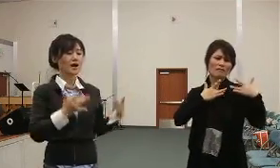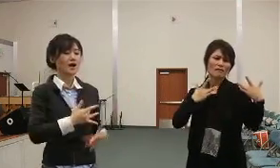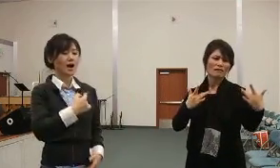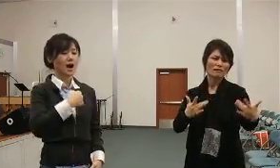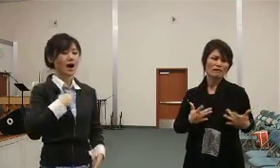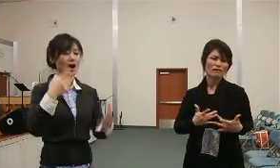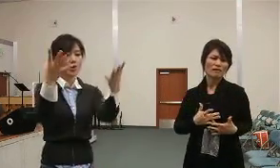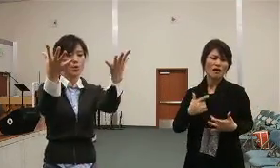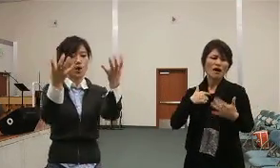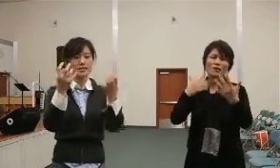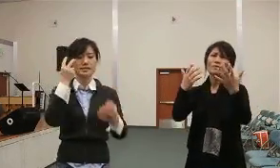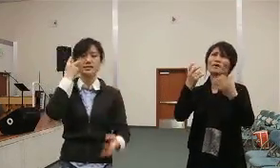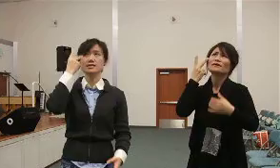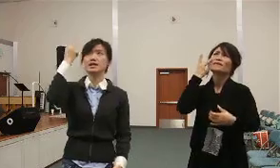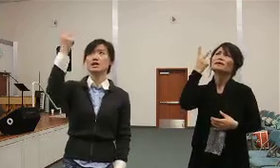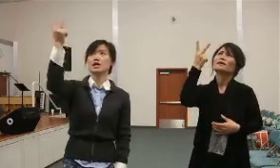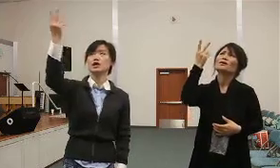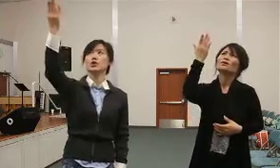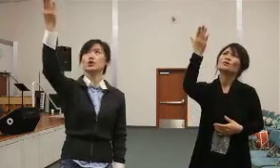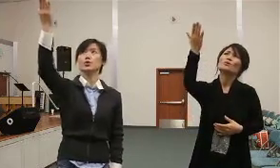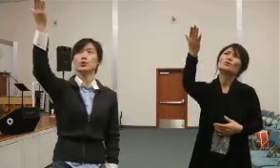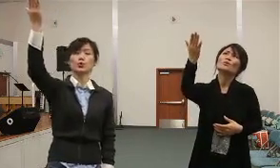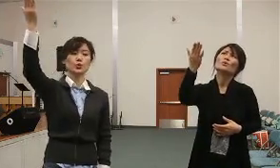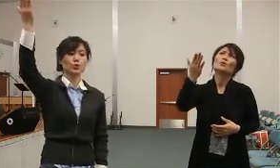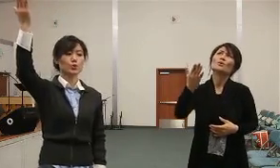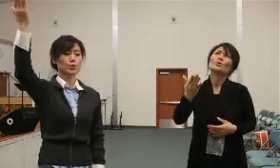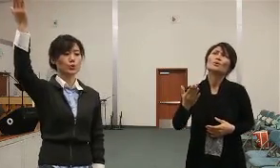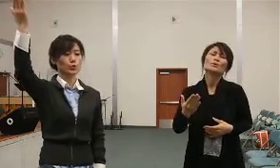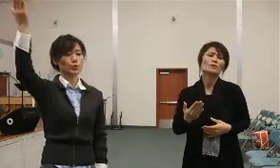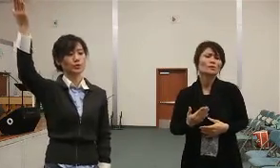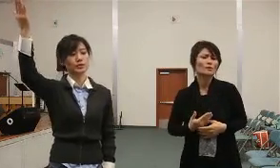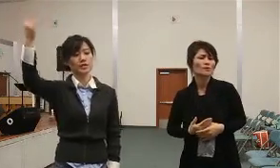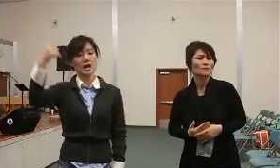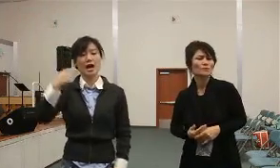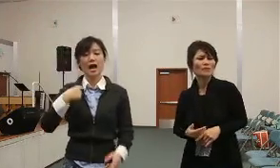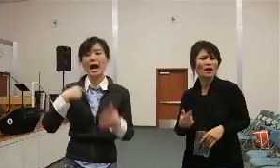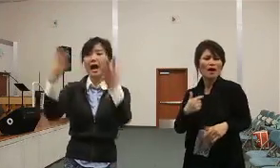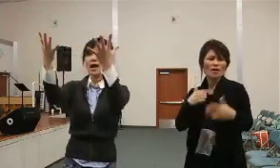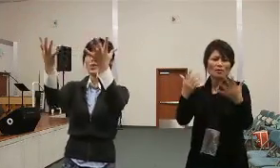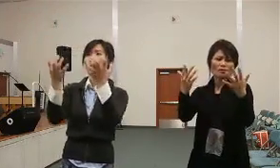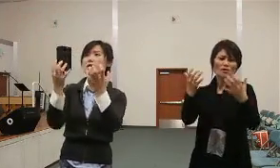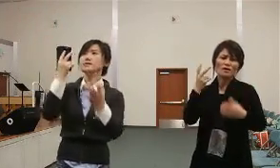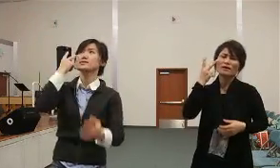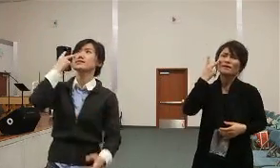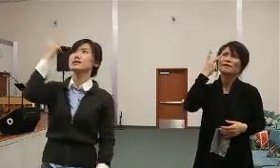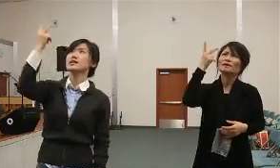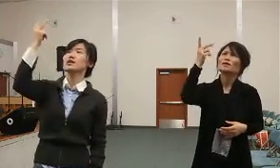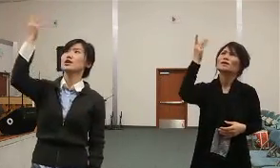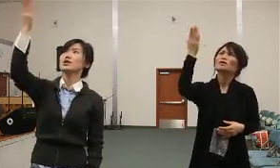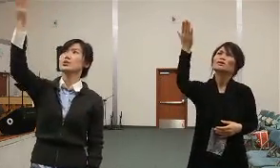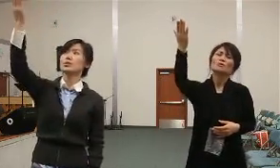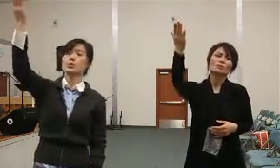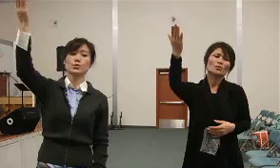I want to see you, I want to see you.